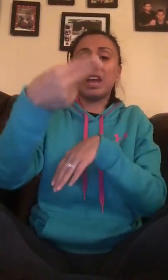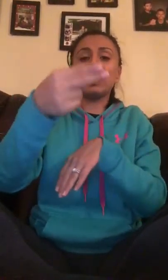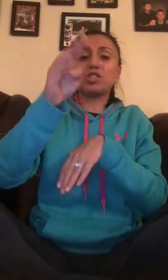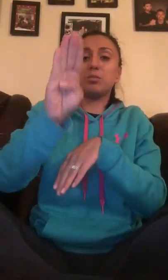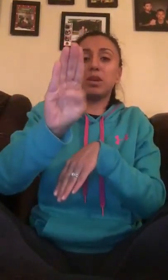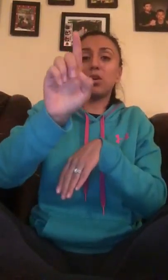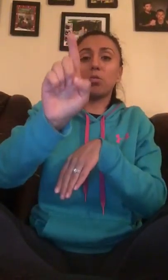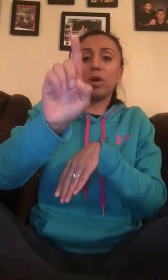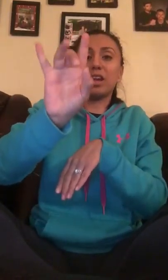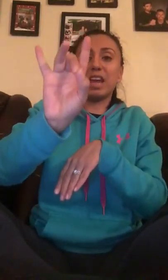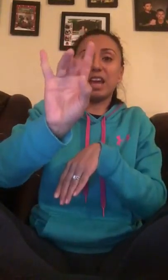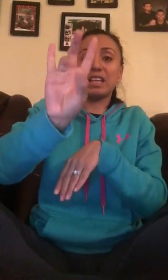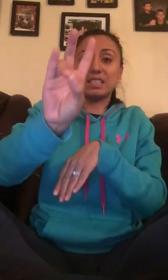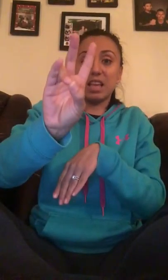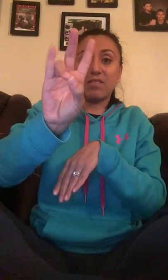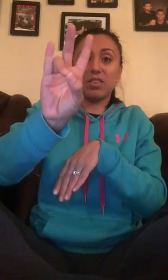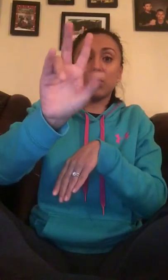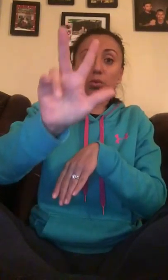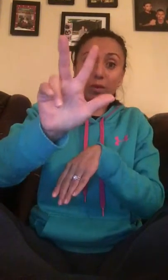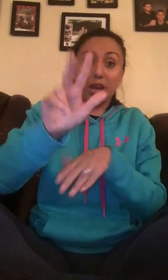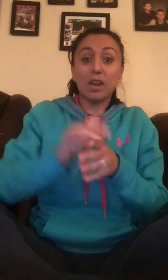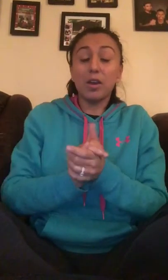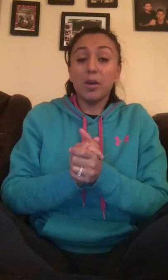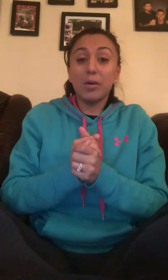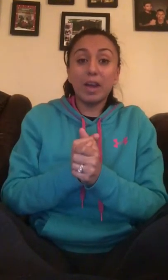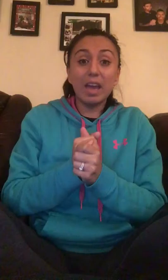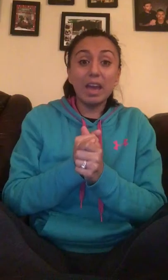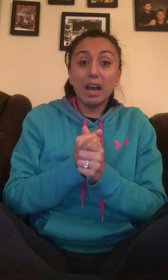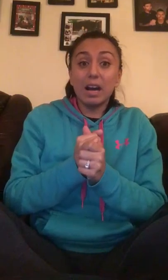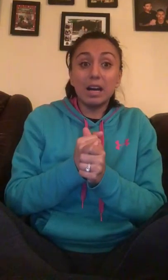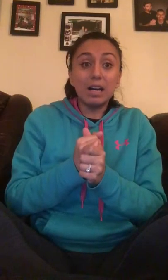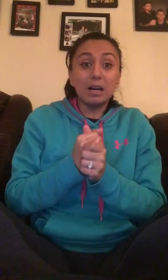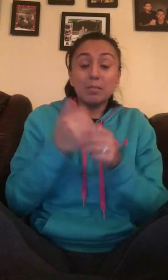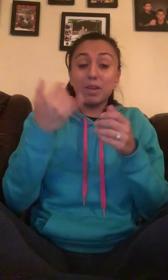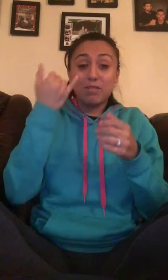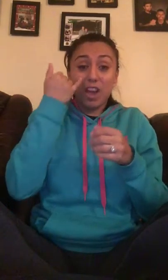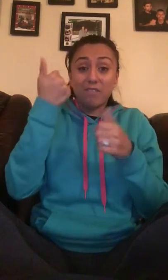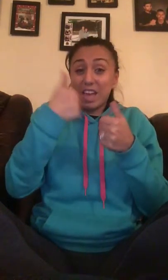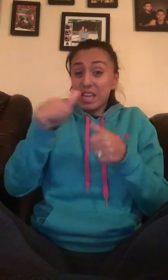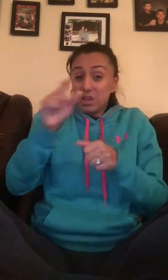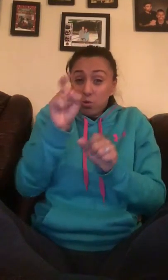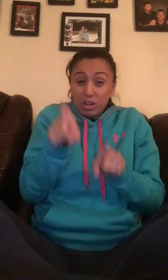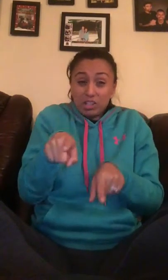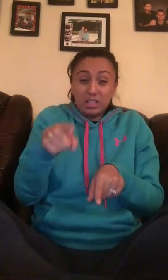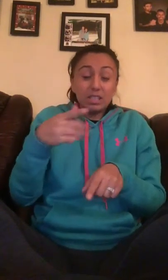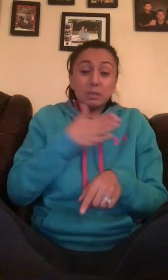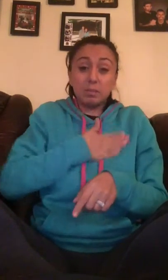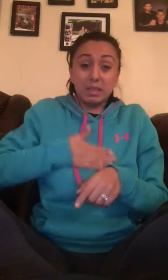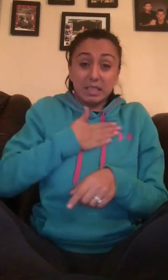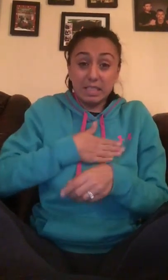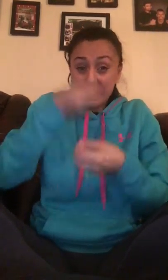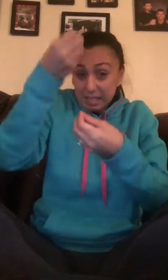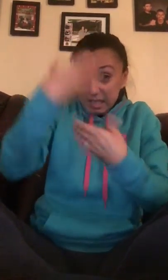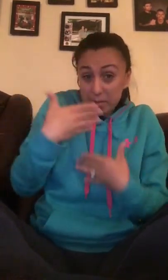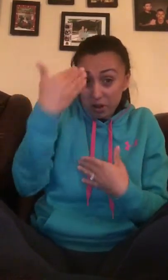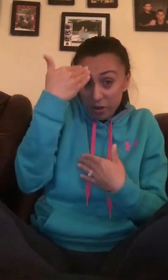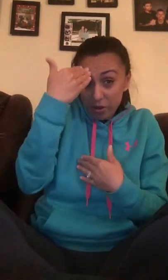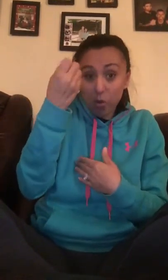HB1873. If you have any questions, please let me know,